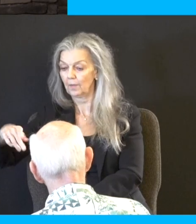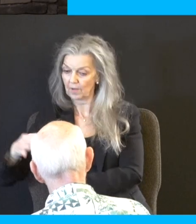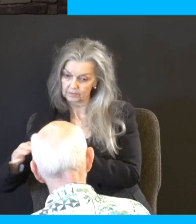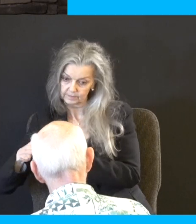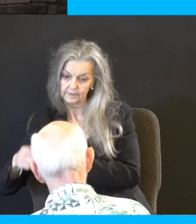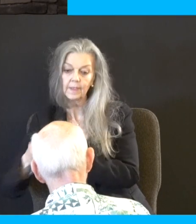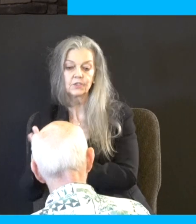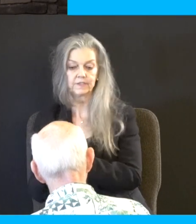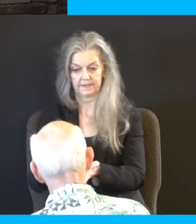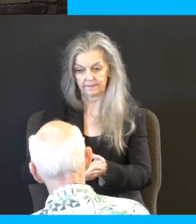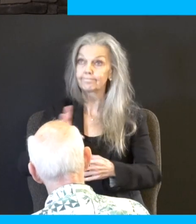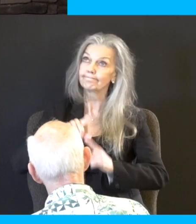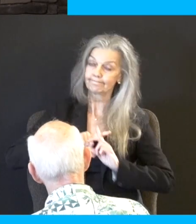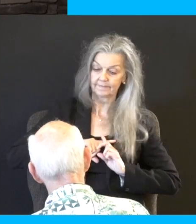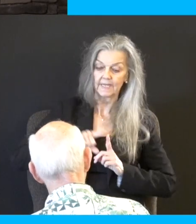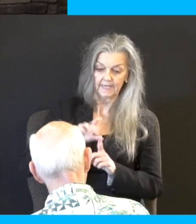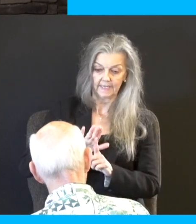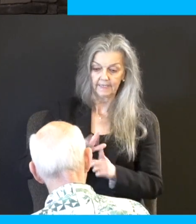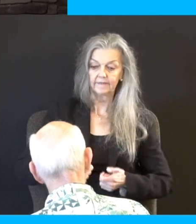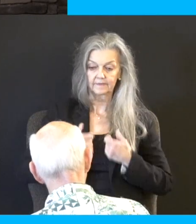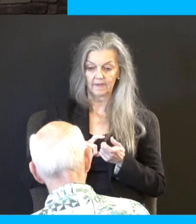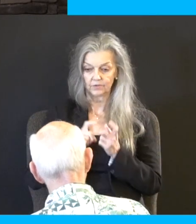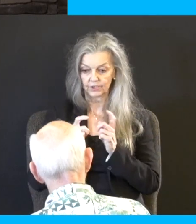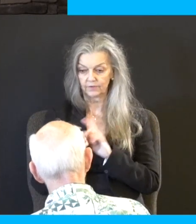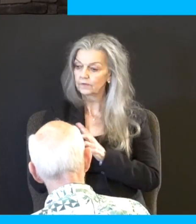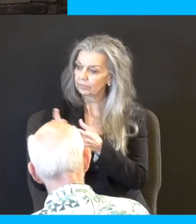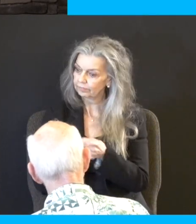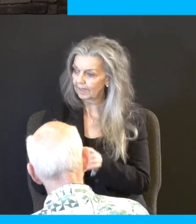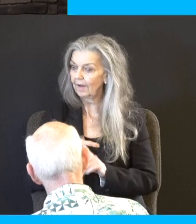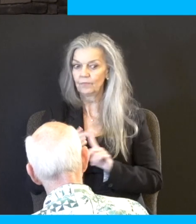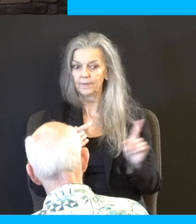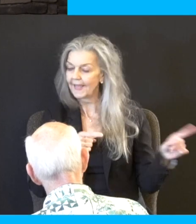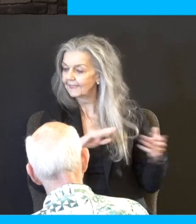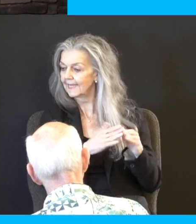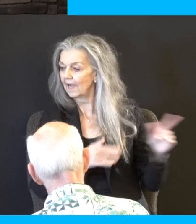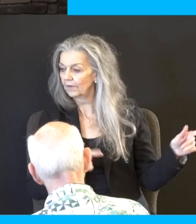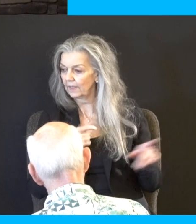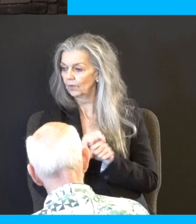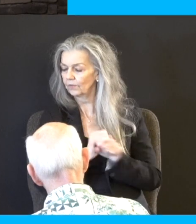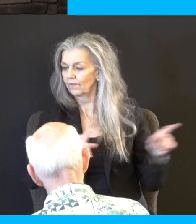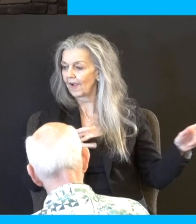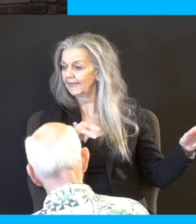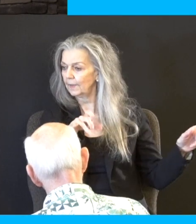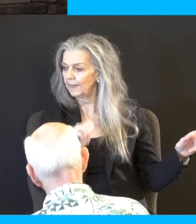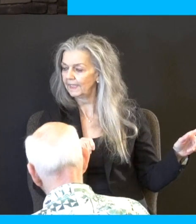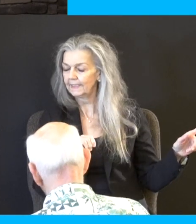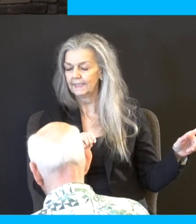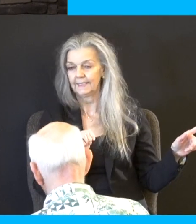As his life begins to change, his story comes out. Oh, I'm from such and such town and I work for Philemon and, you know, and there's his sons.